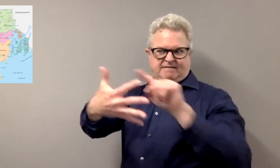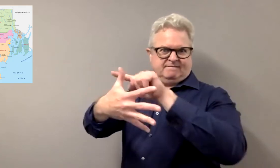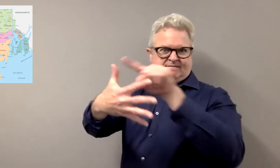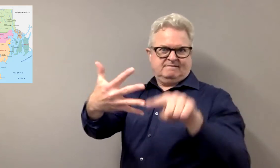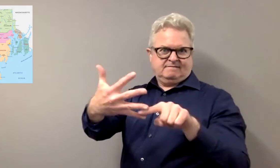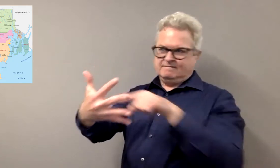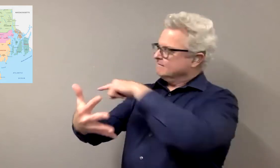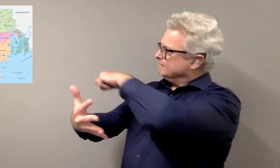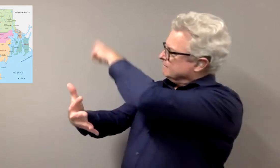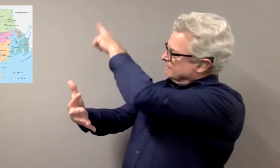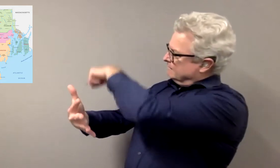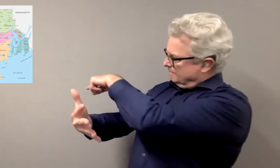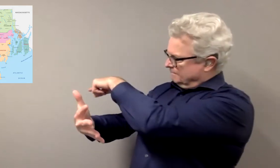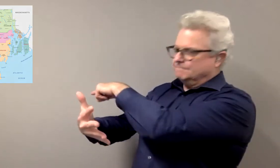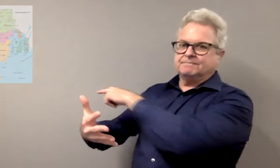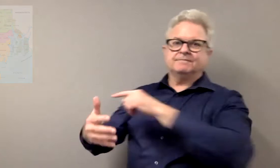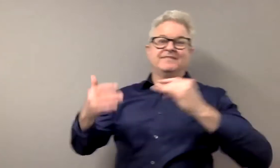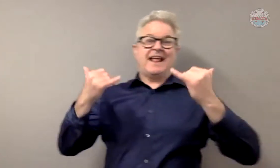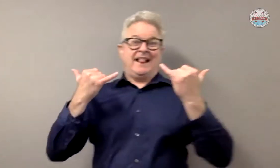Those are the five counties that are in the state of Rhode Island.